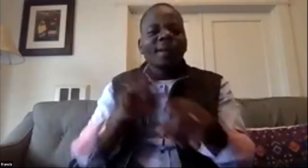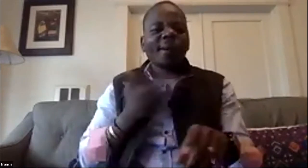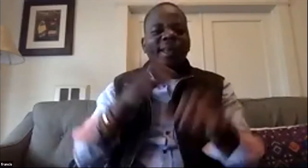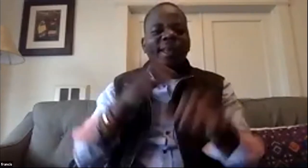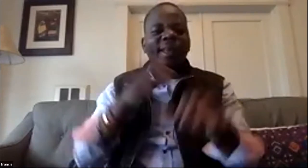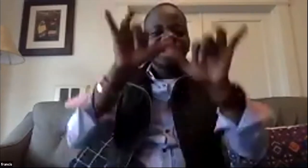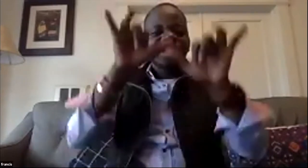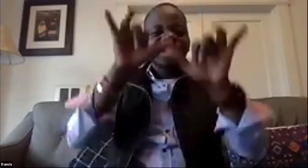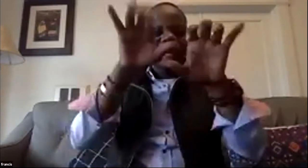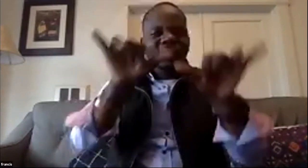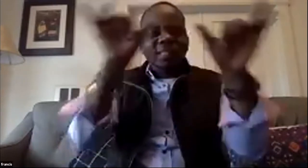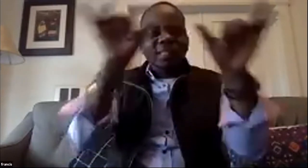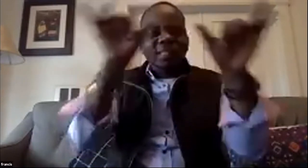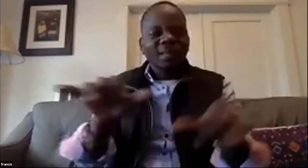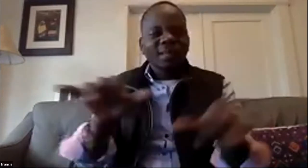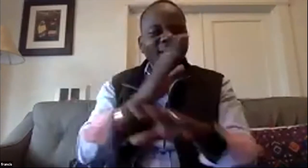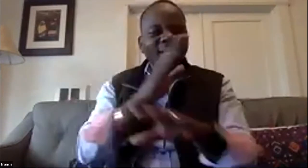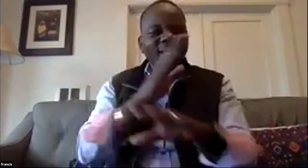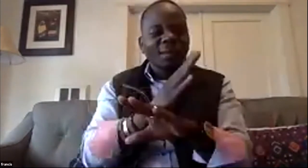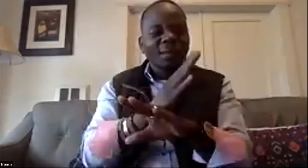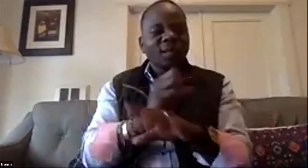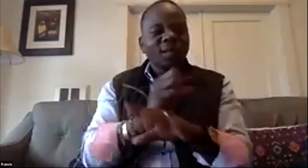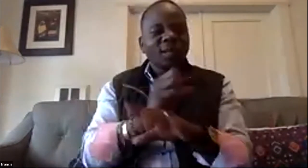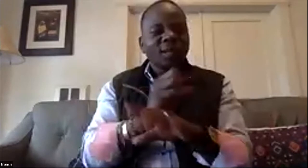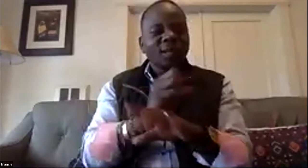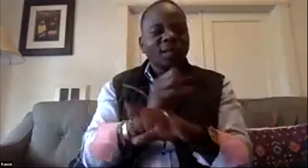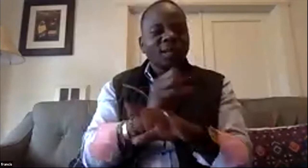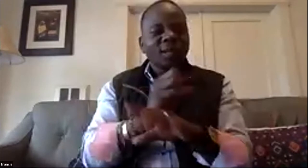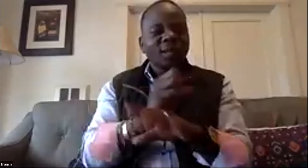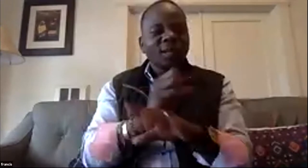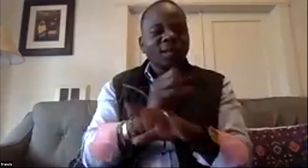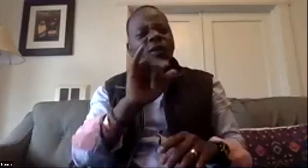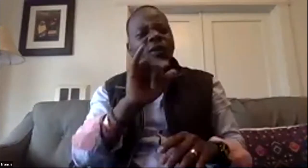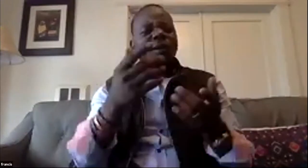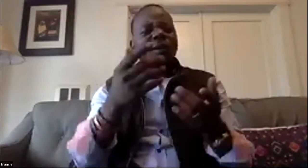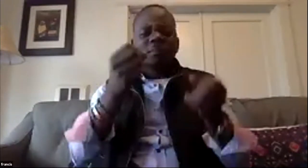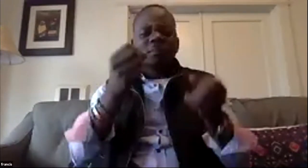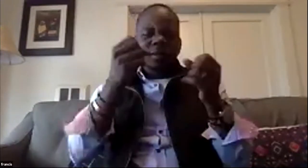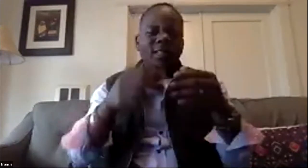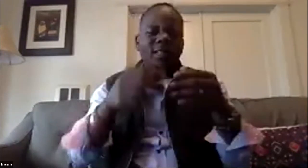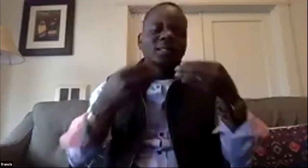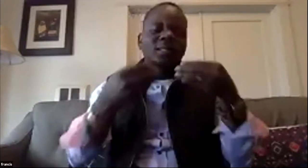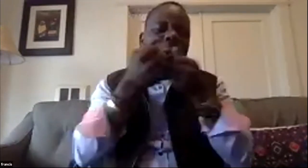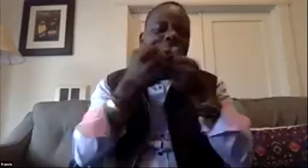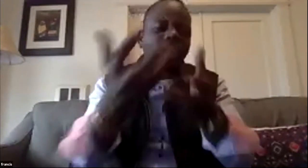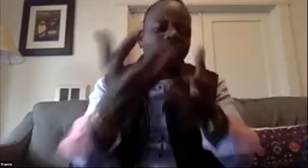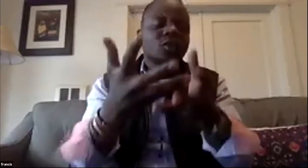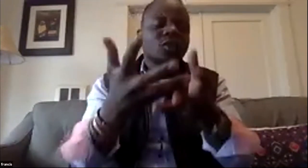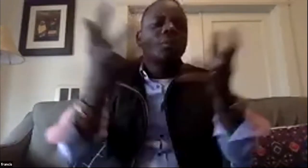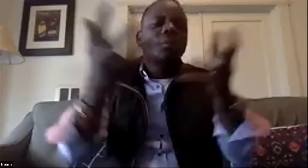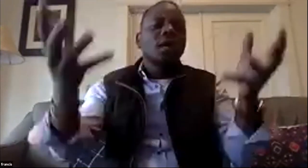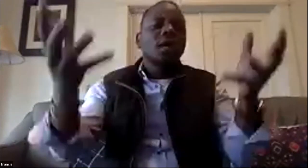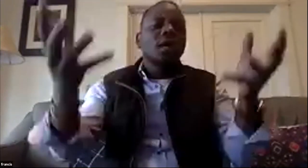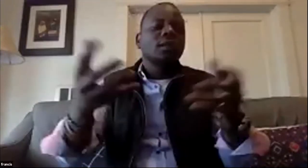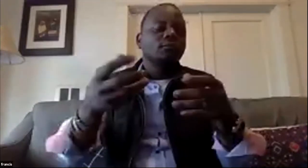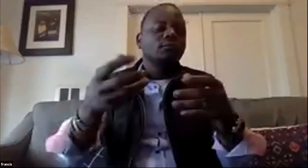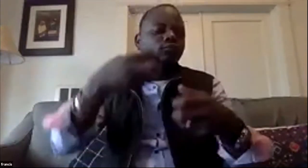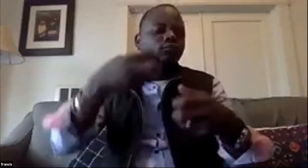teachers often don't even know that they might have a hearing loss or what to do so there's a lot we would like to do